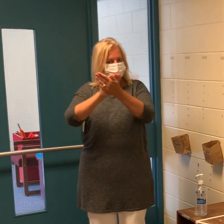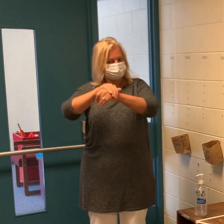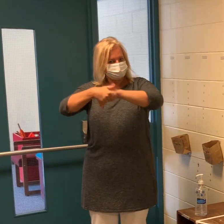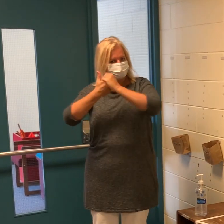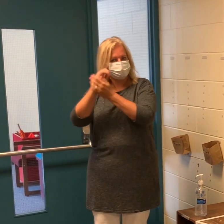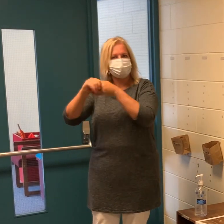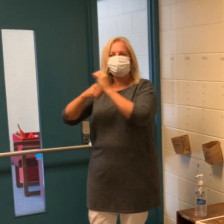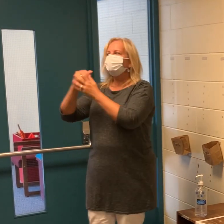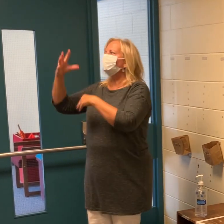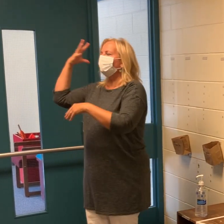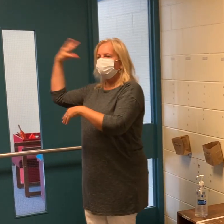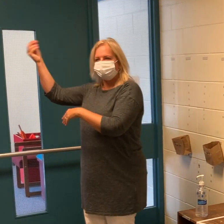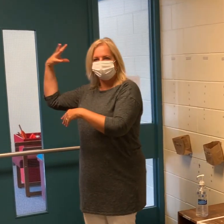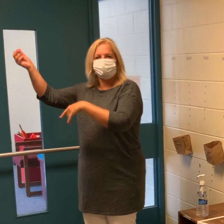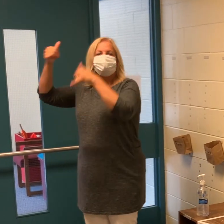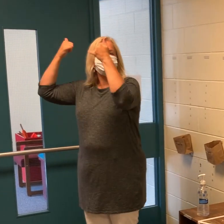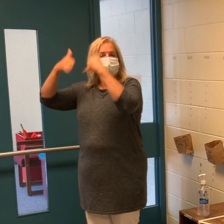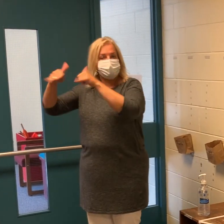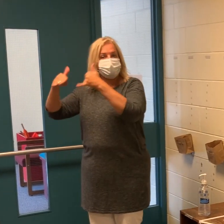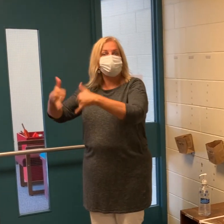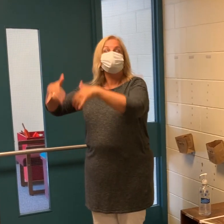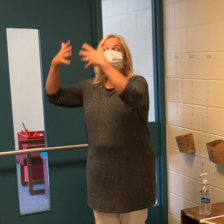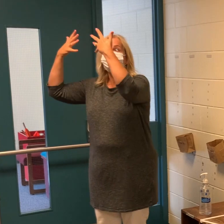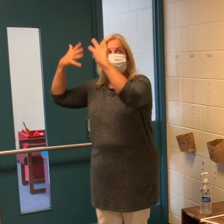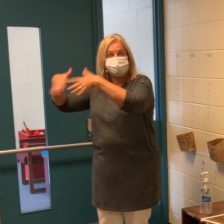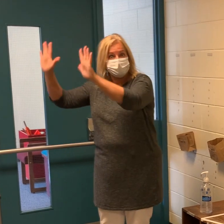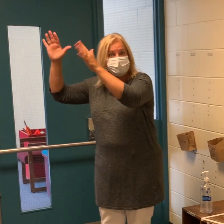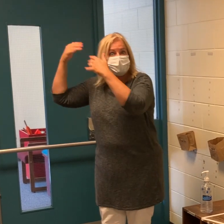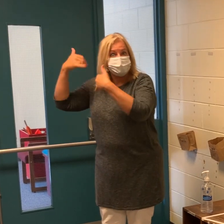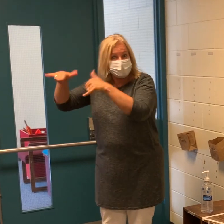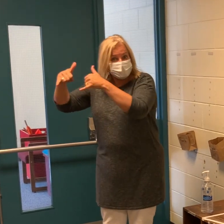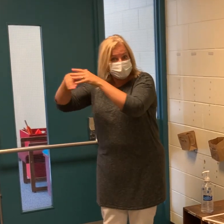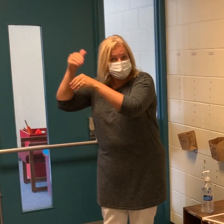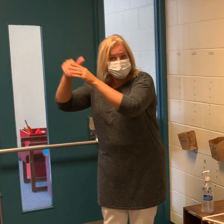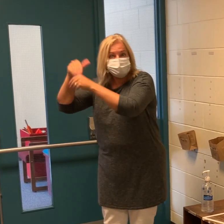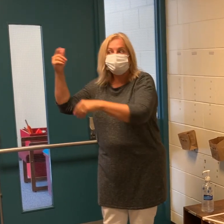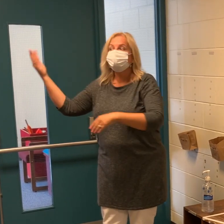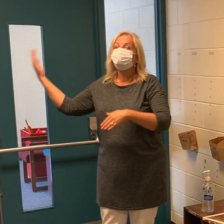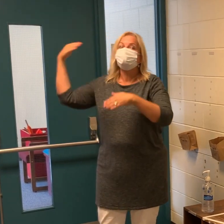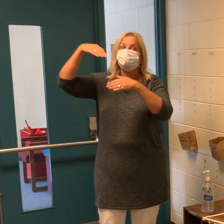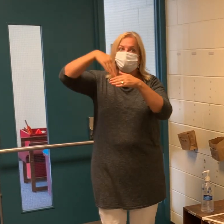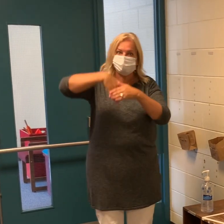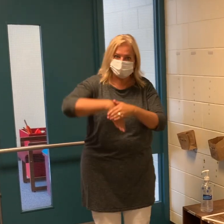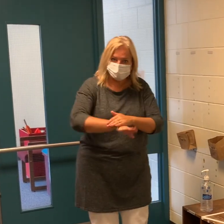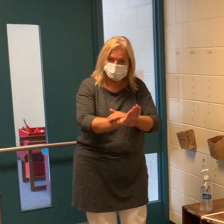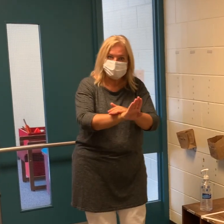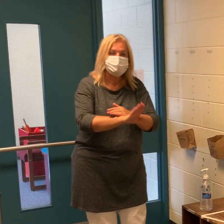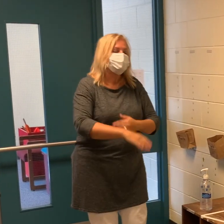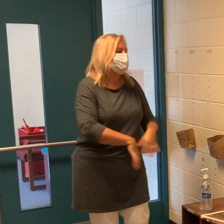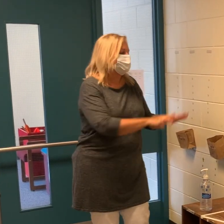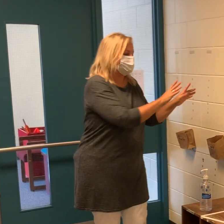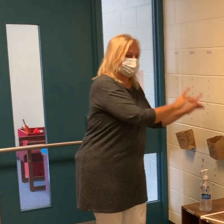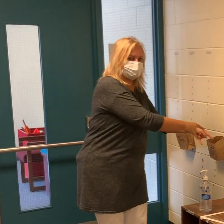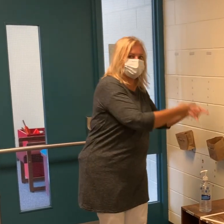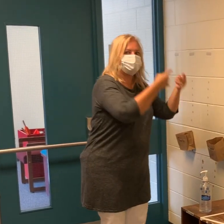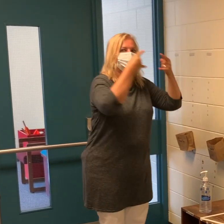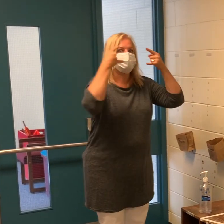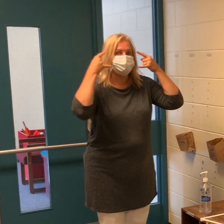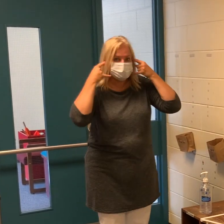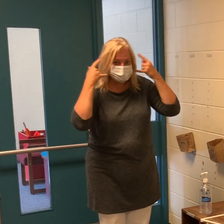they sanitize their hands and go outside to play. Once recess is finished, they will come back into the school, take